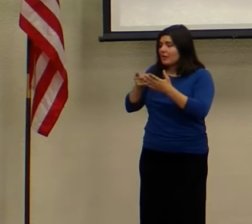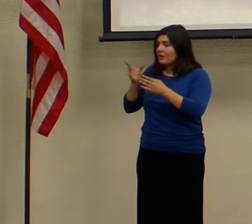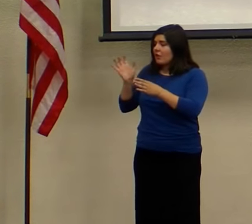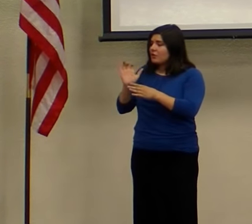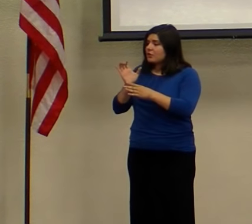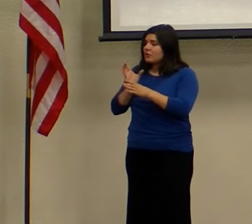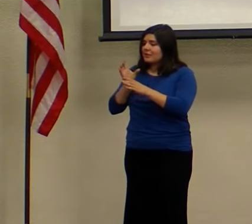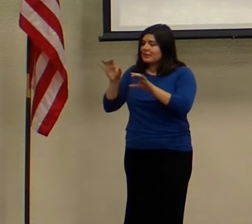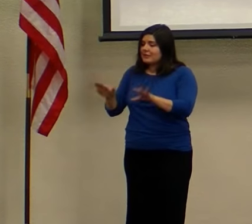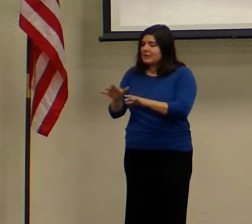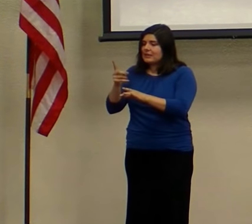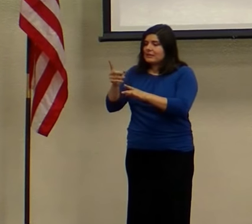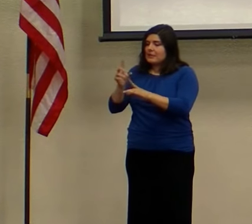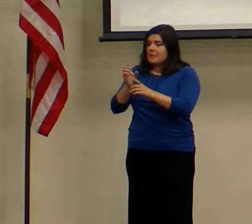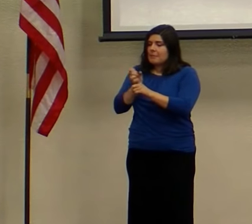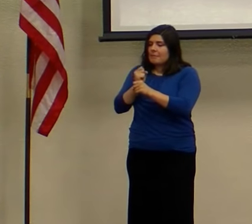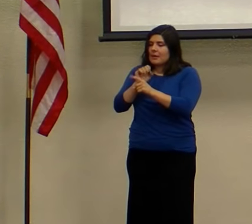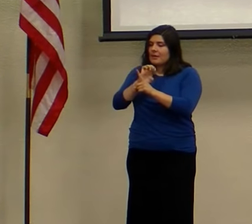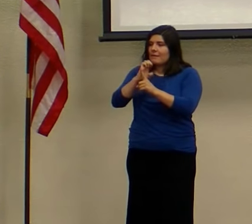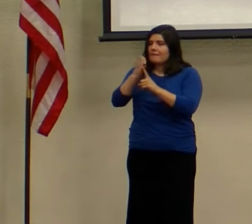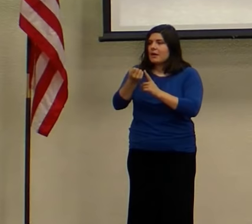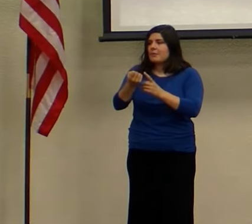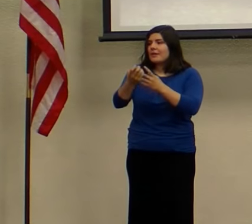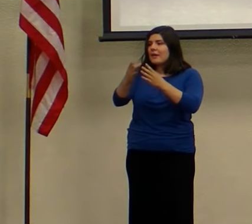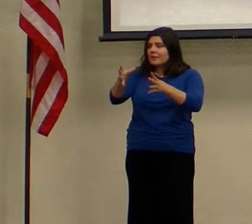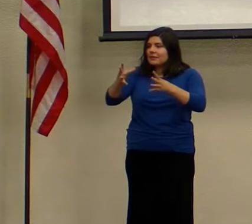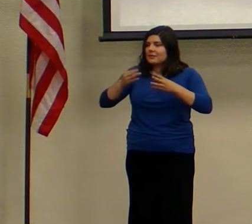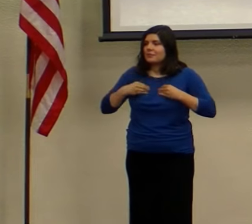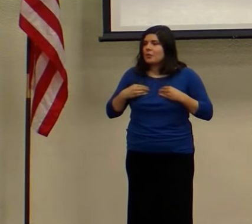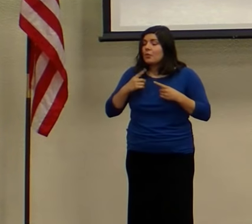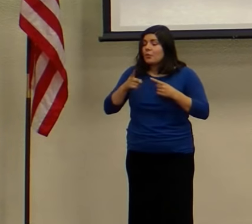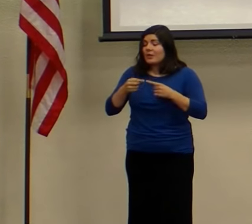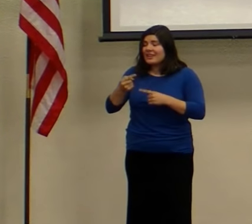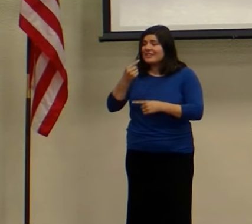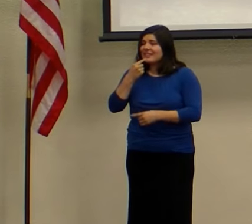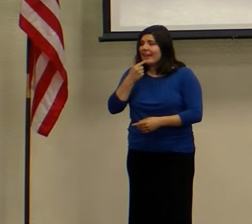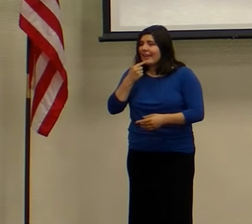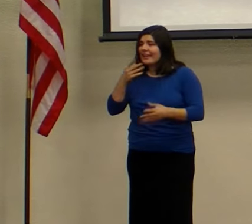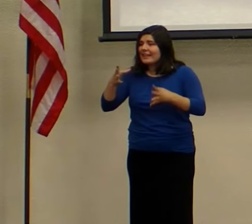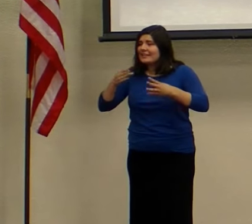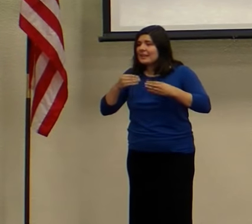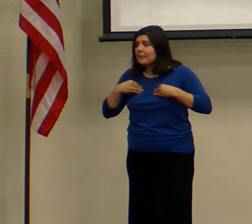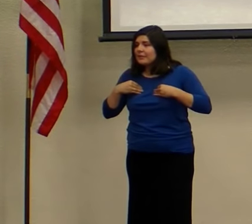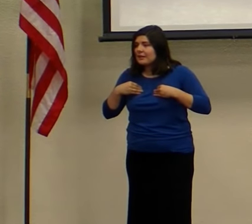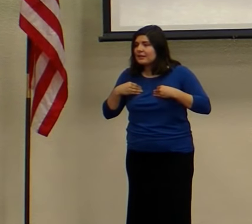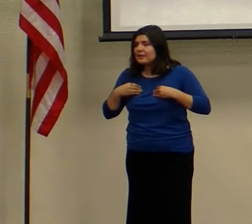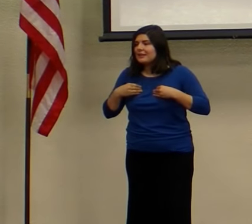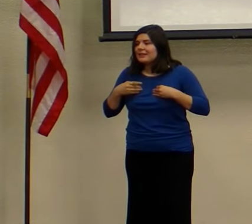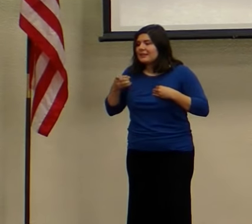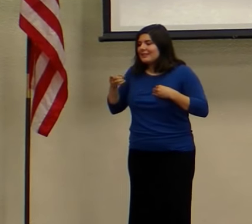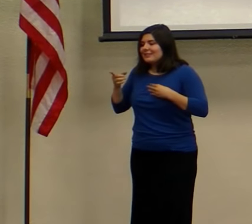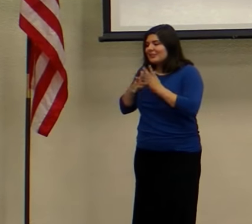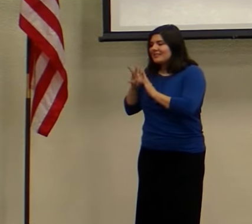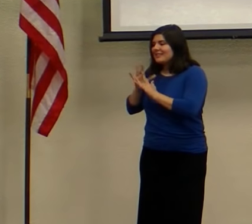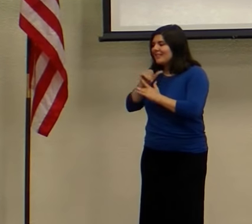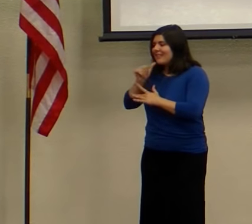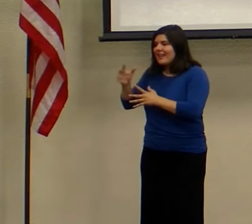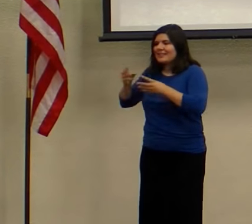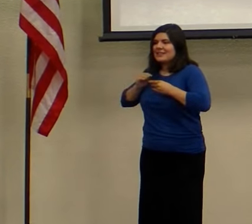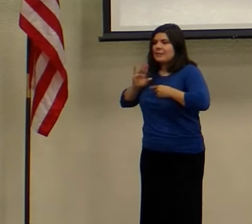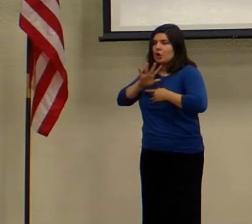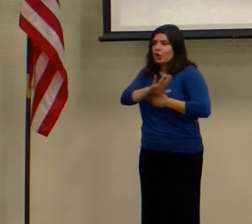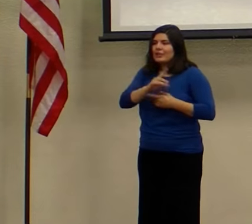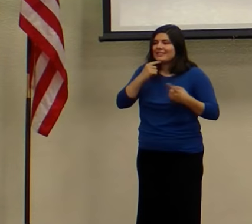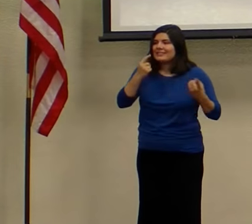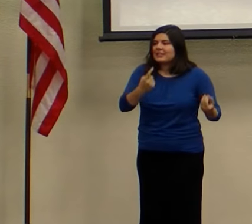environment of acceptance. Now, hear me right when I say this. I'm not saying that he accepted the sin that she did, but he accepted her as